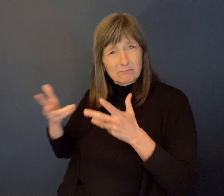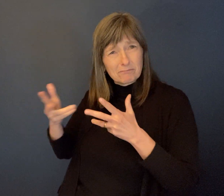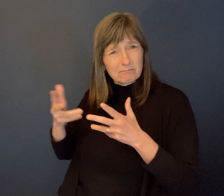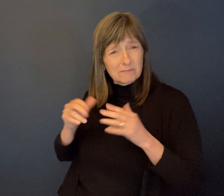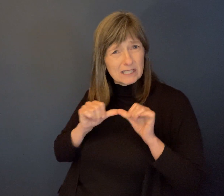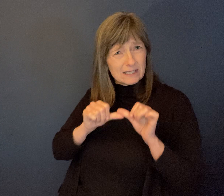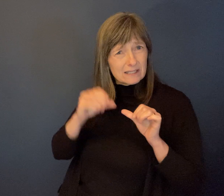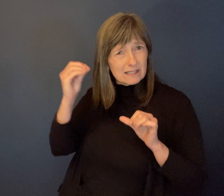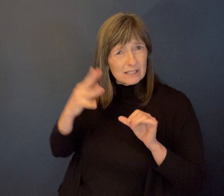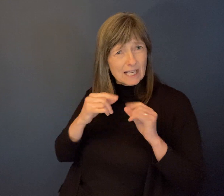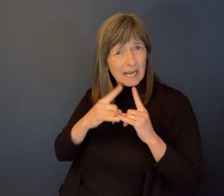Camp?